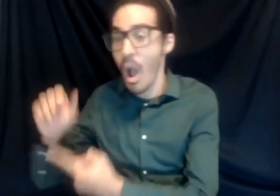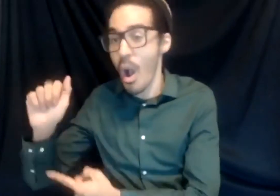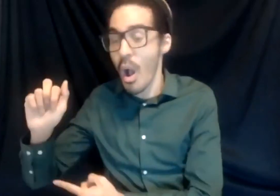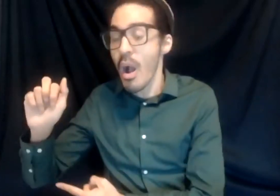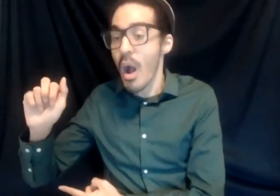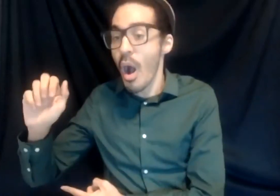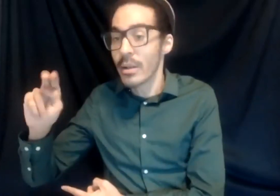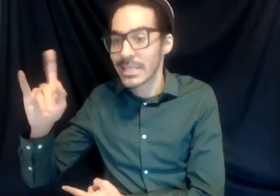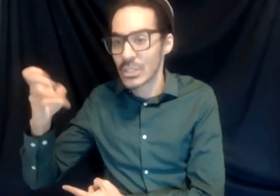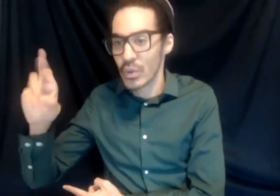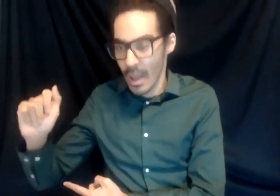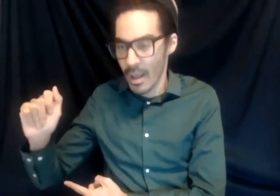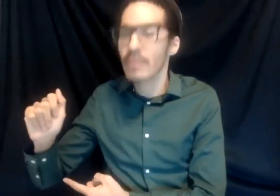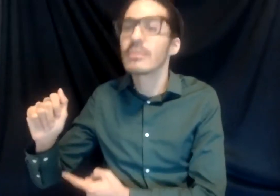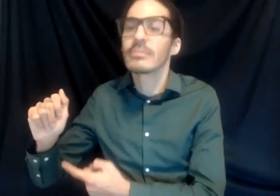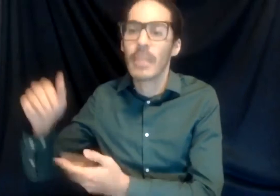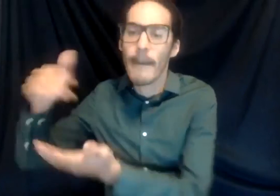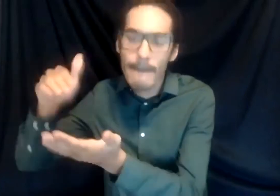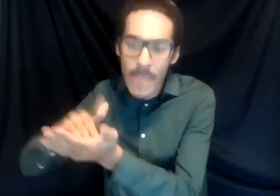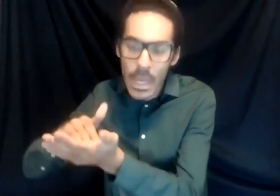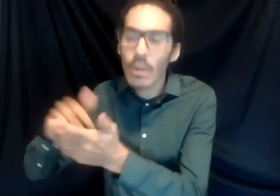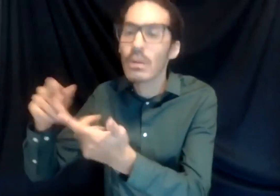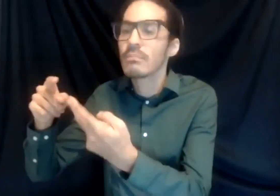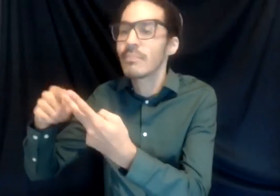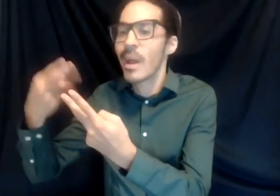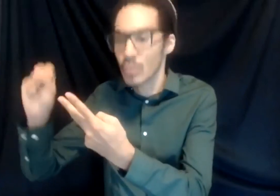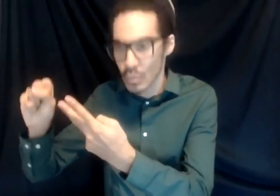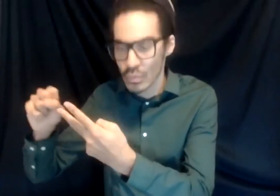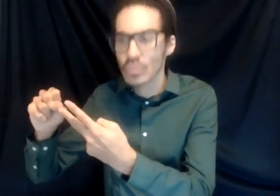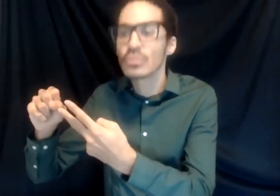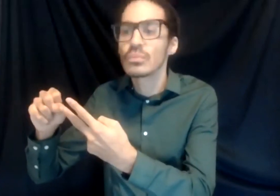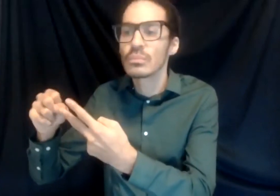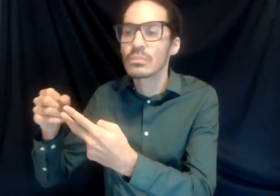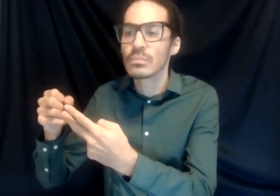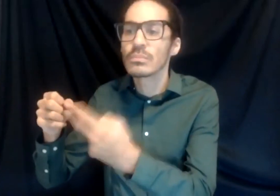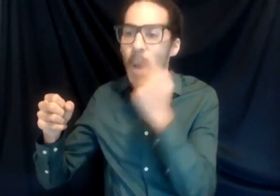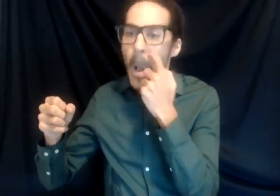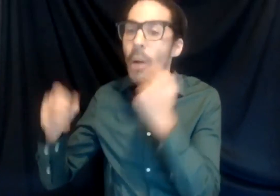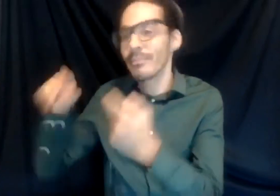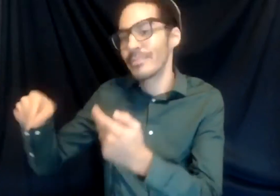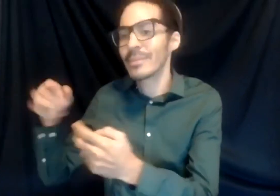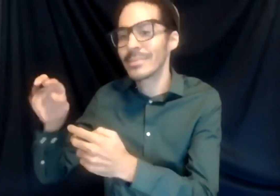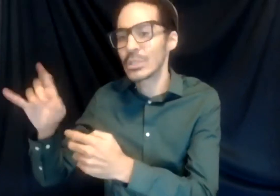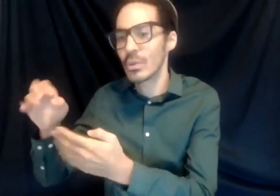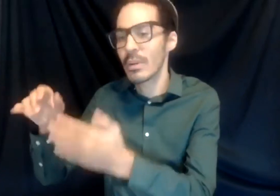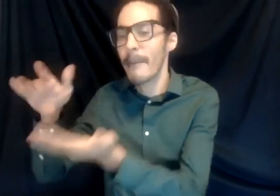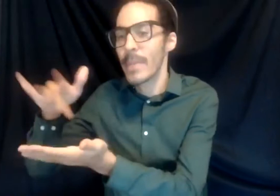middle school, primary school in Nigeria before I came here, before I did my high school. I did my high school in